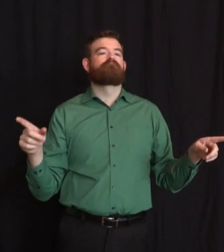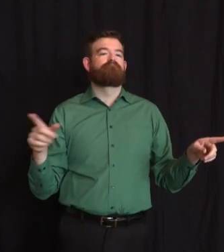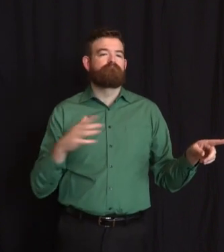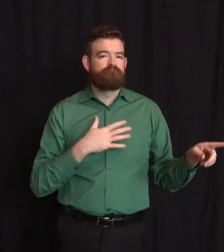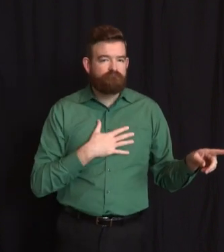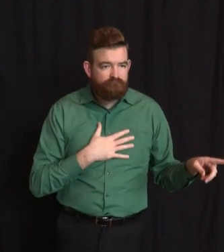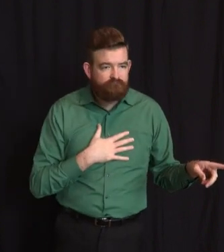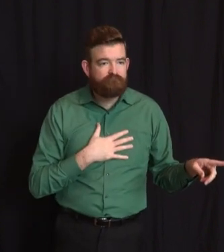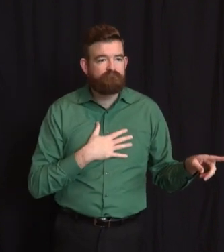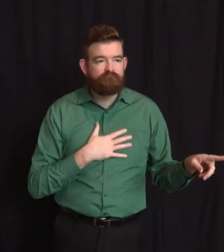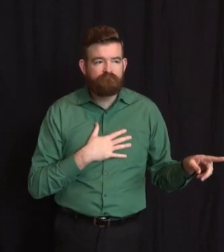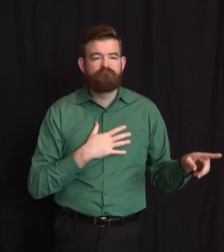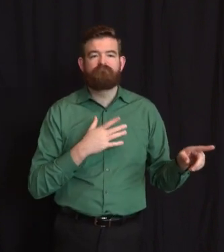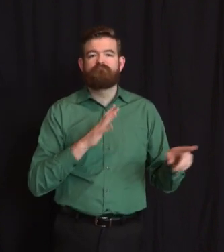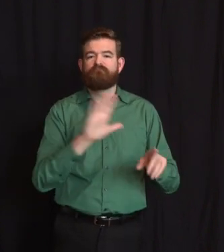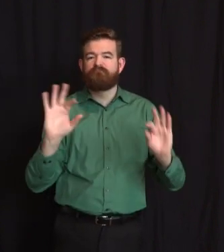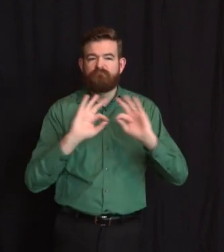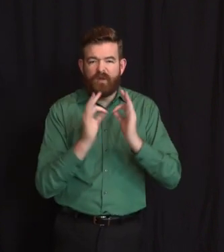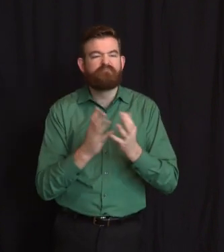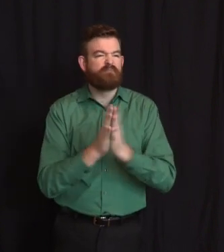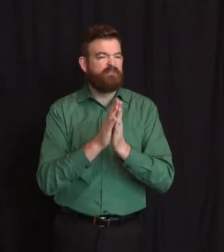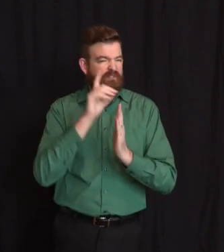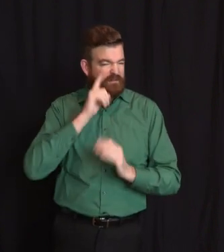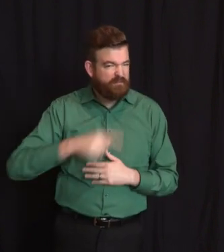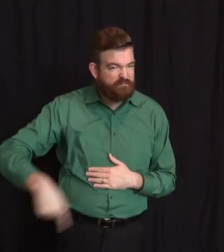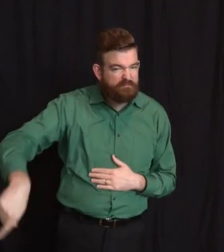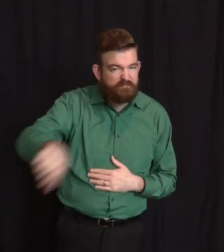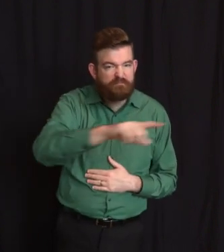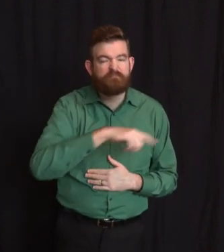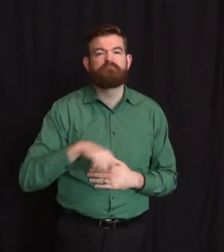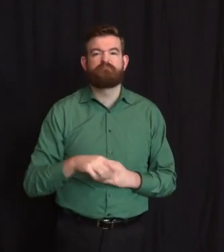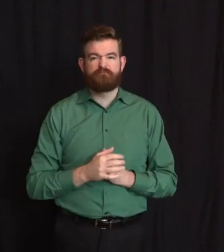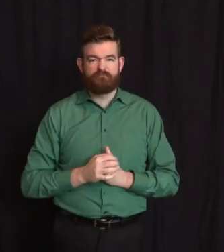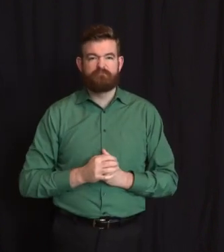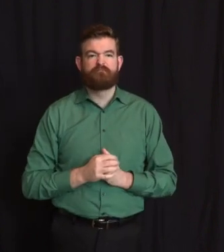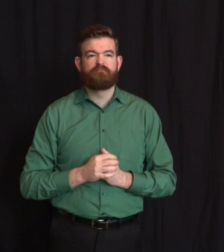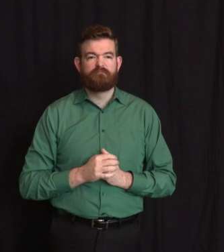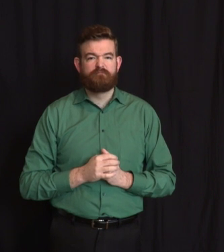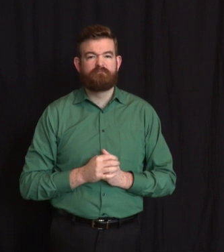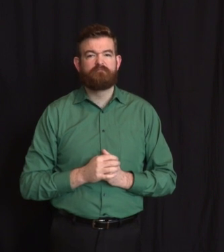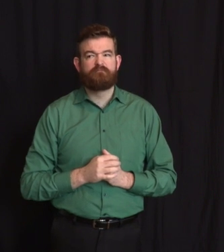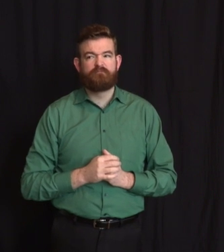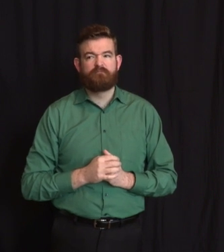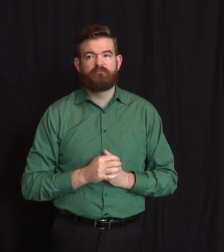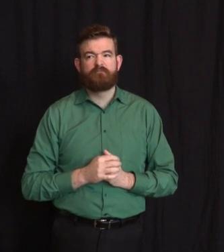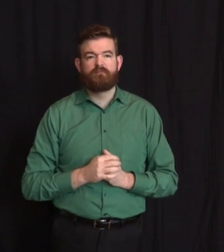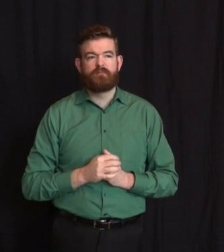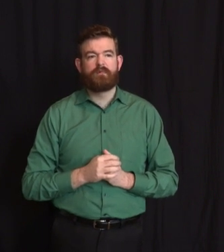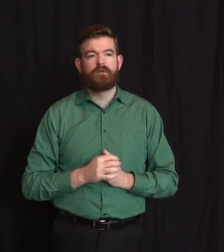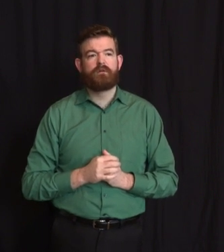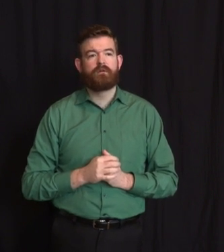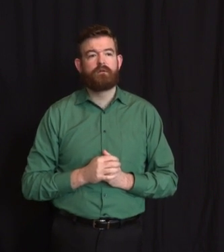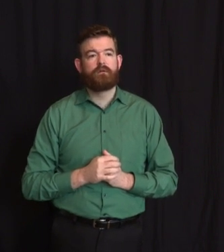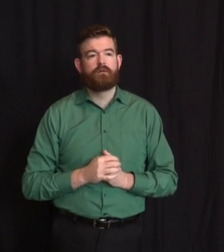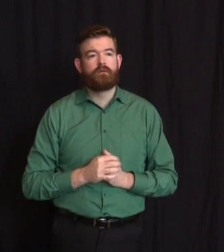in our prayers and will remain so. Every life we mourn was of a remarkable person. We've been able to